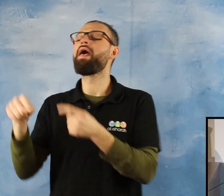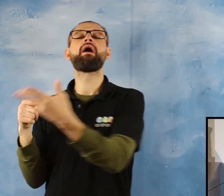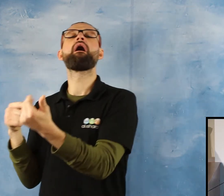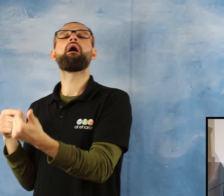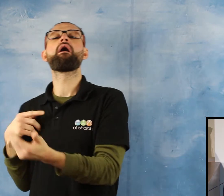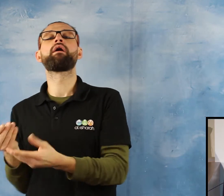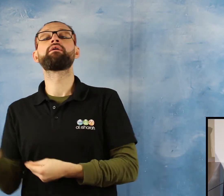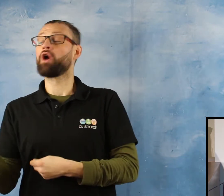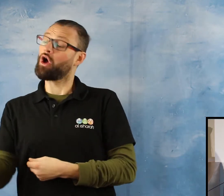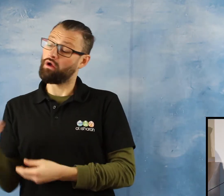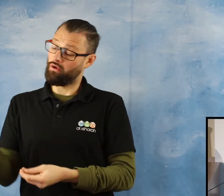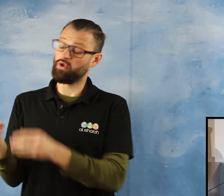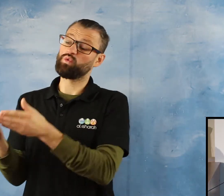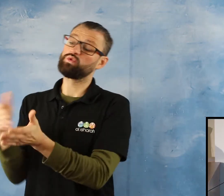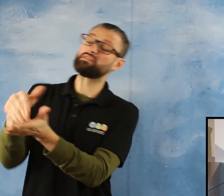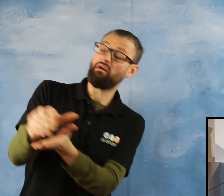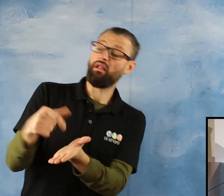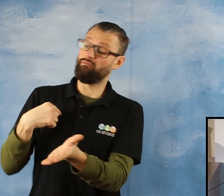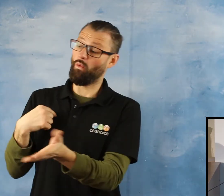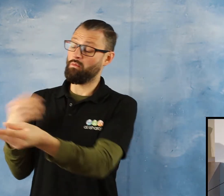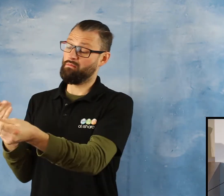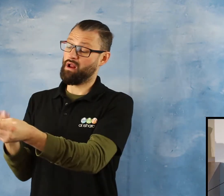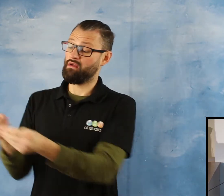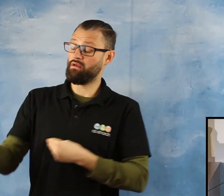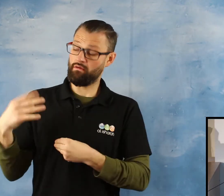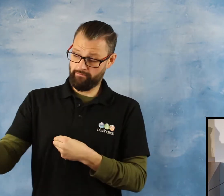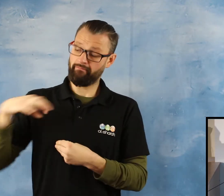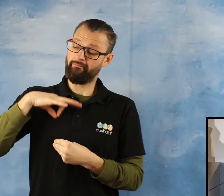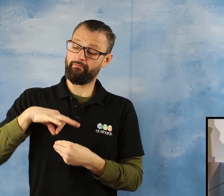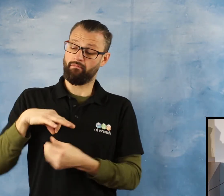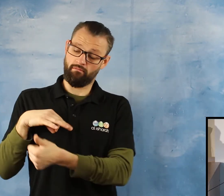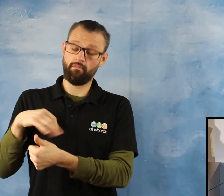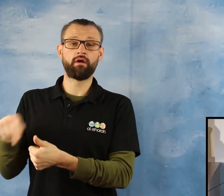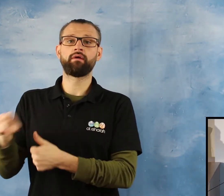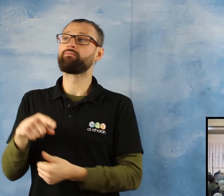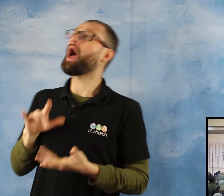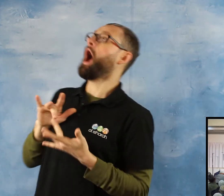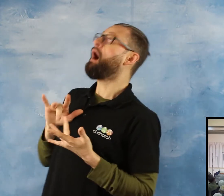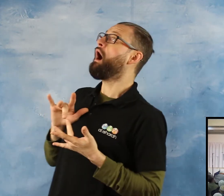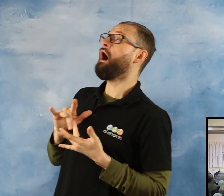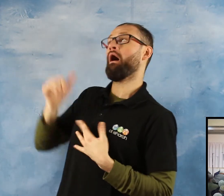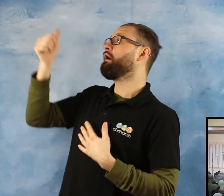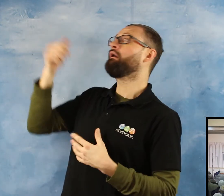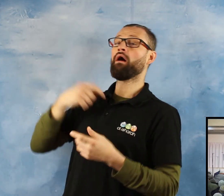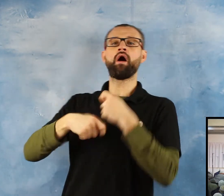On behalf of them And by this Many of the innocent boys Are gone to the drug dealing In this kind of network